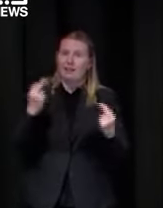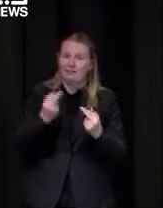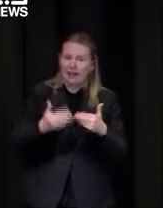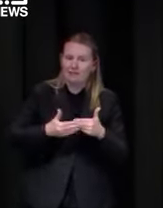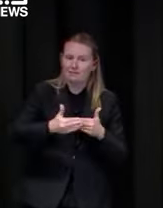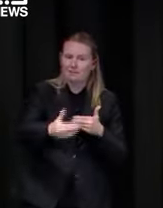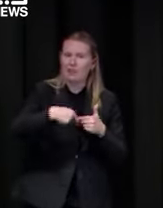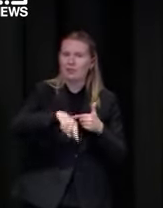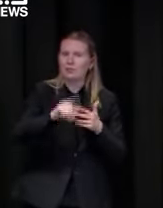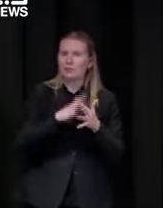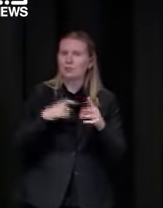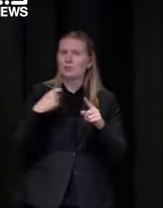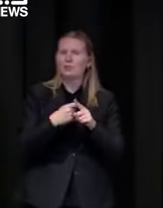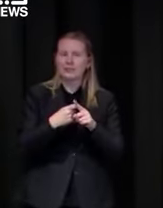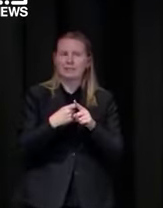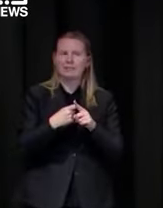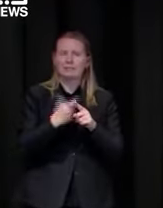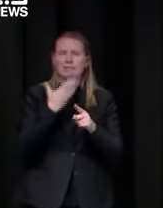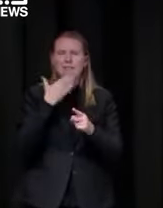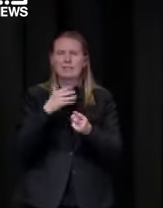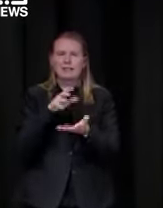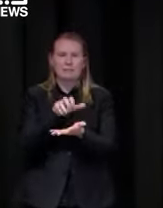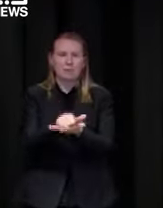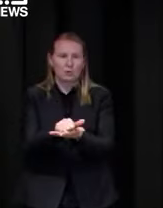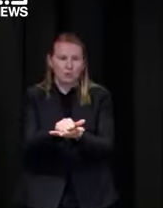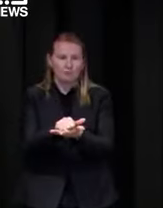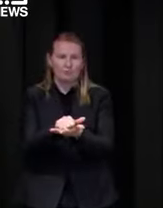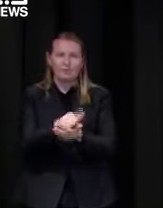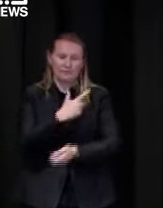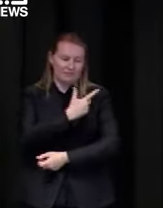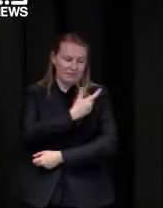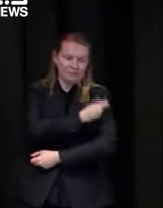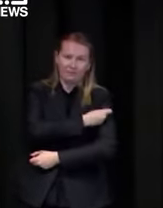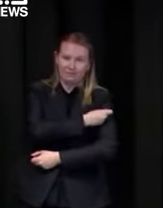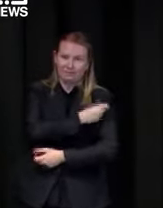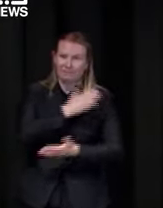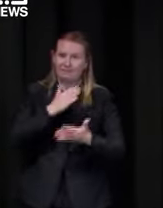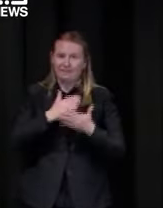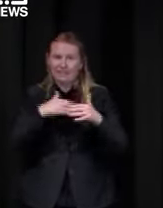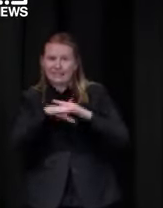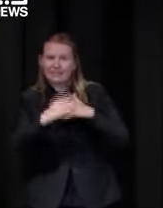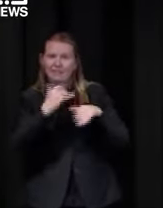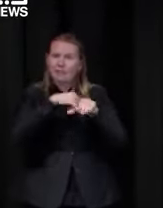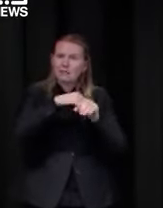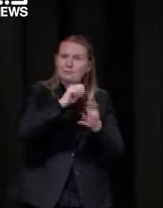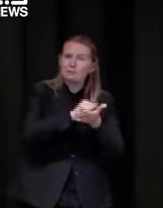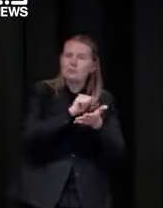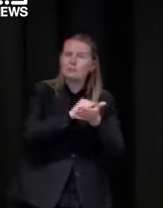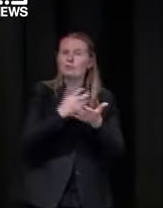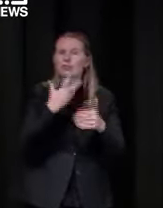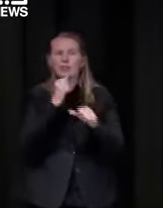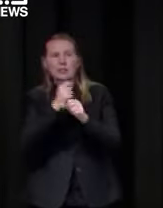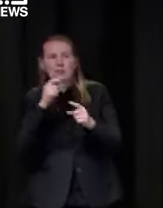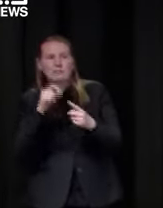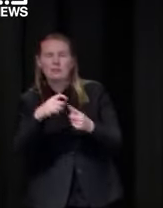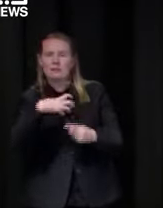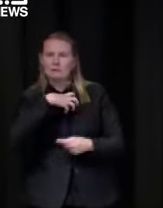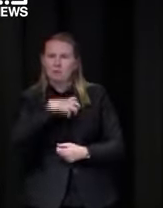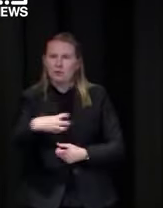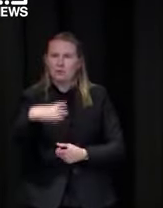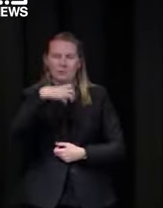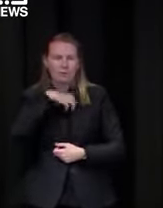um the the number of vaccine uh vaccines being made available to pharmacists and gps are increasing steeply